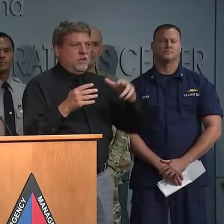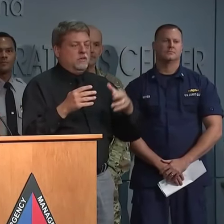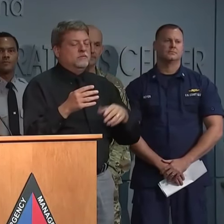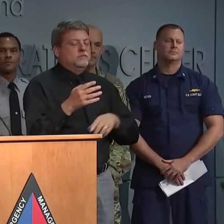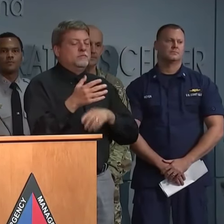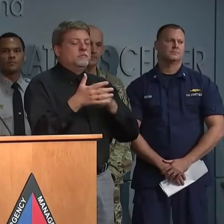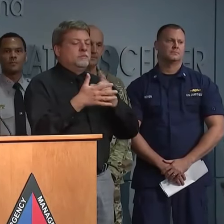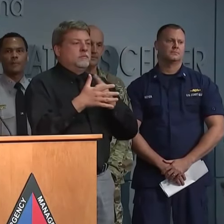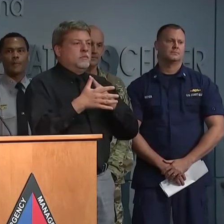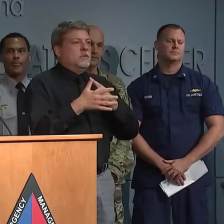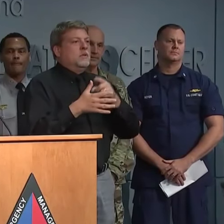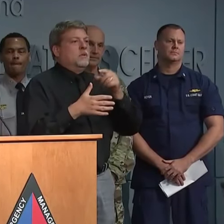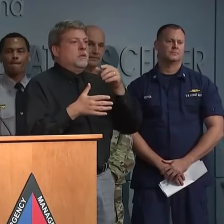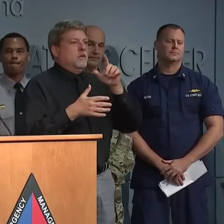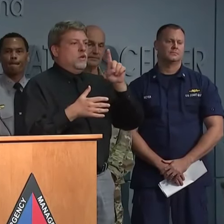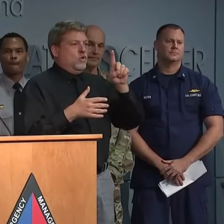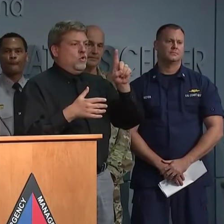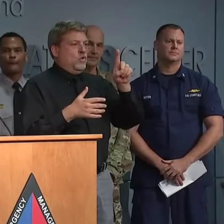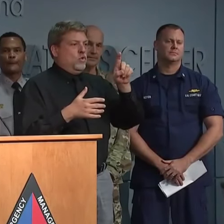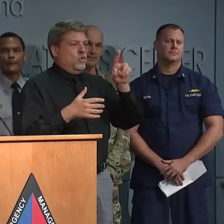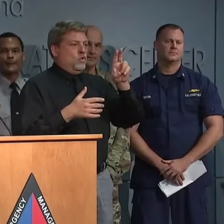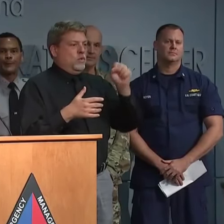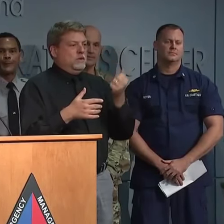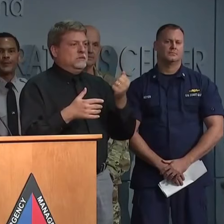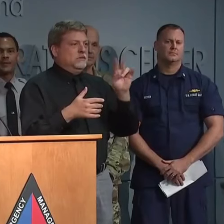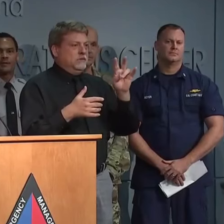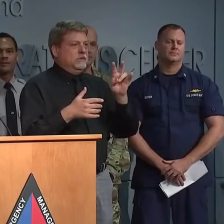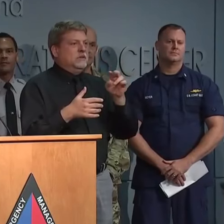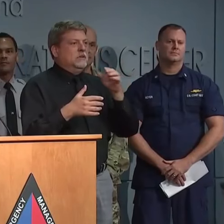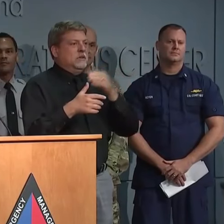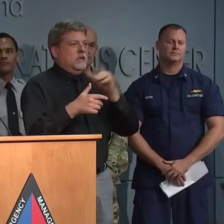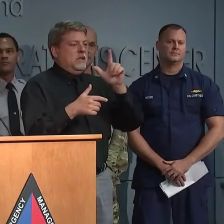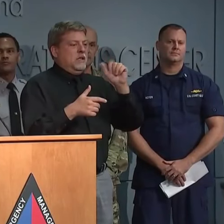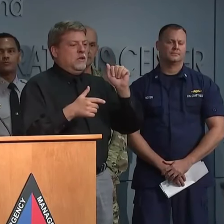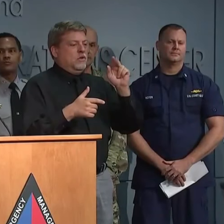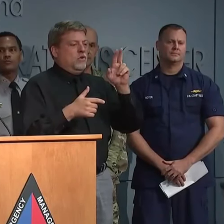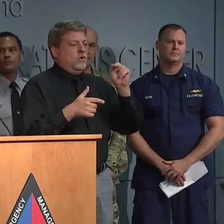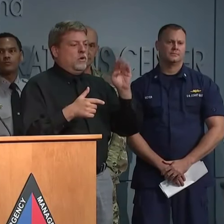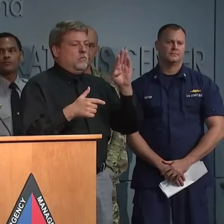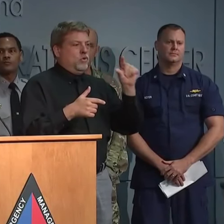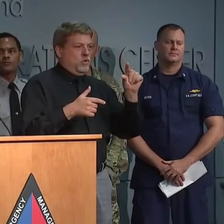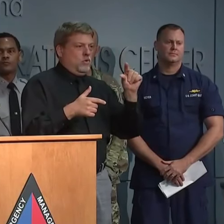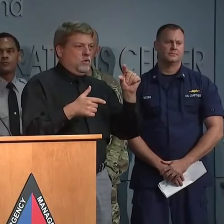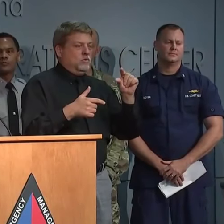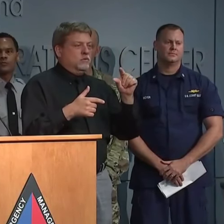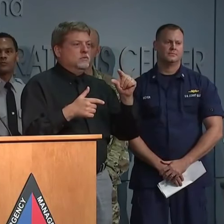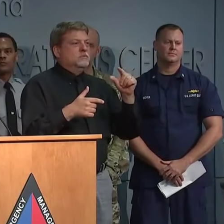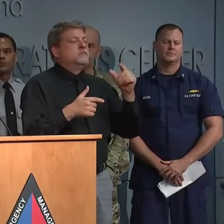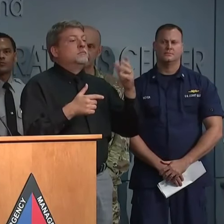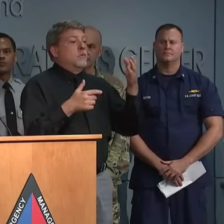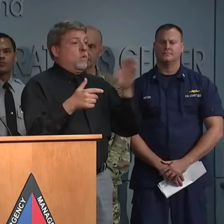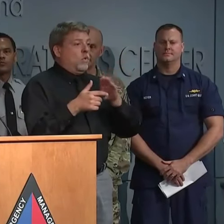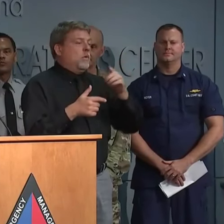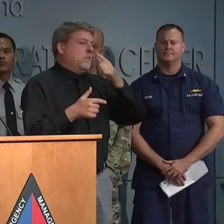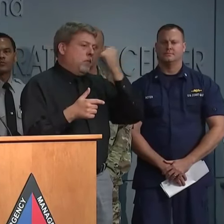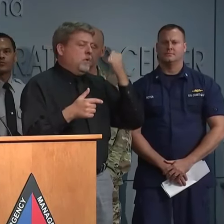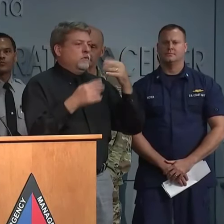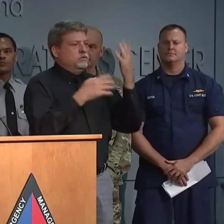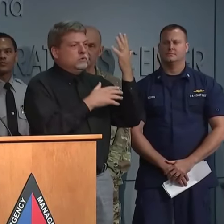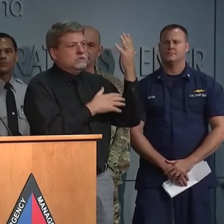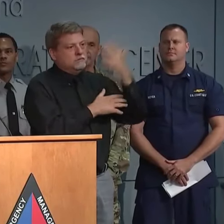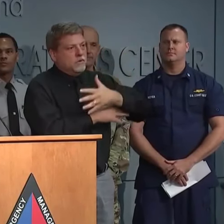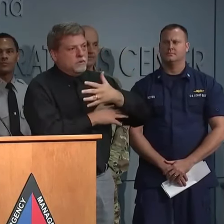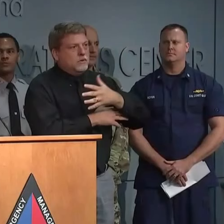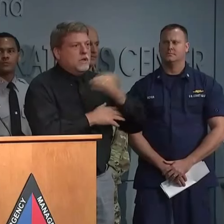15 near Larnberg due to trees and power lines. We had an additional six North Carolina primary